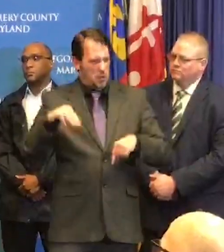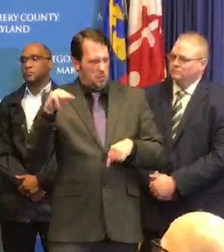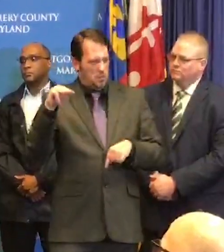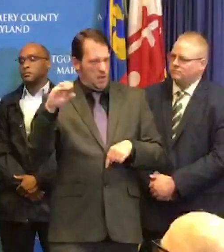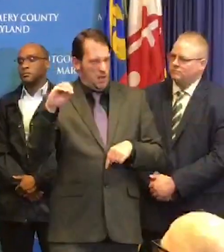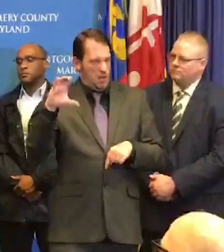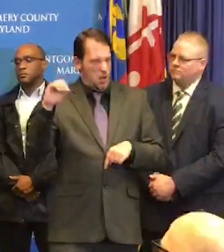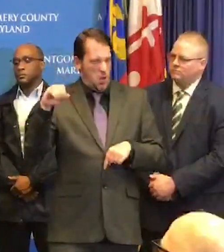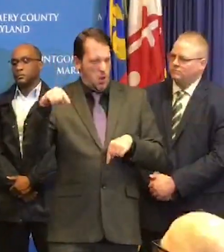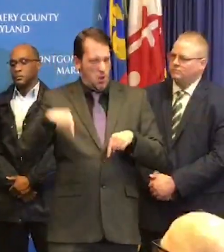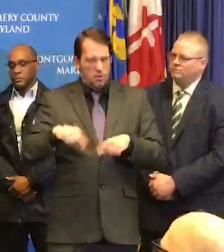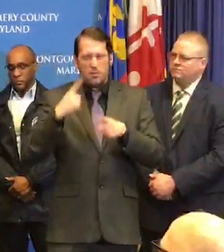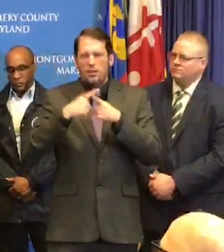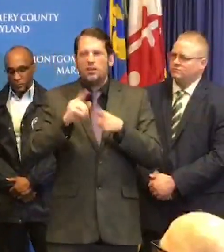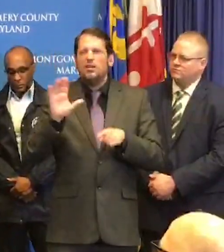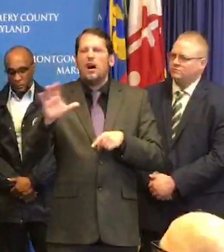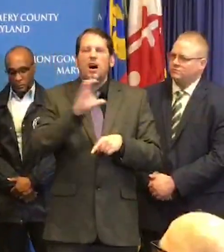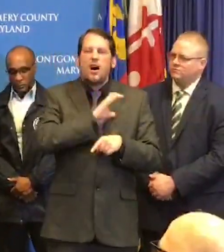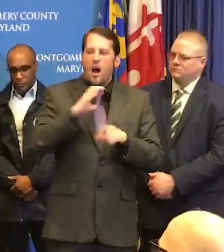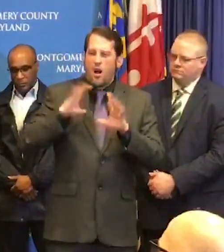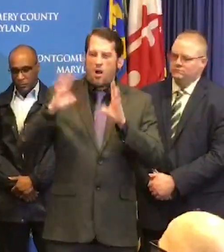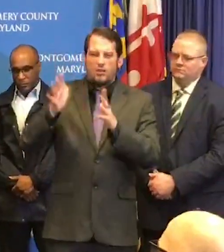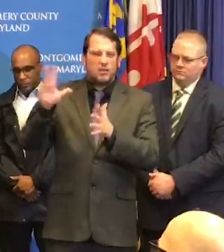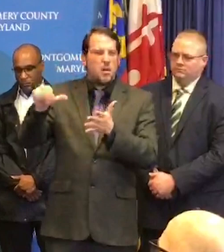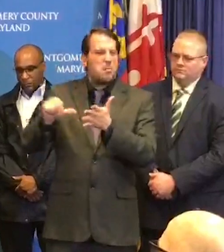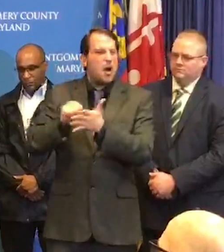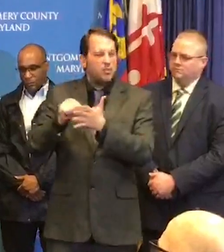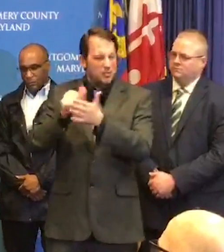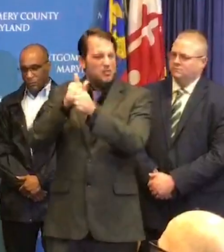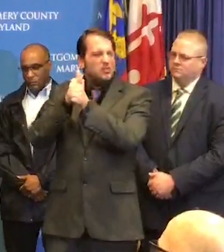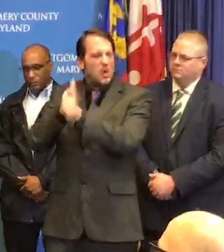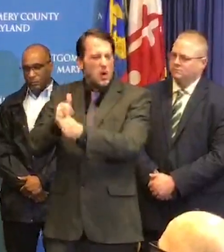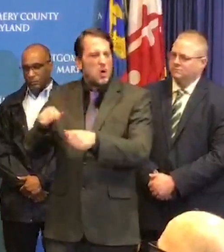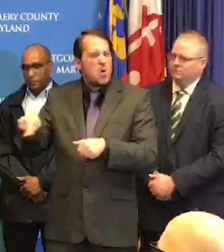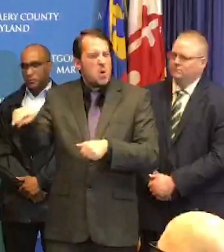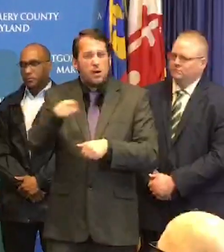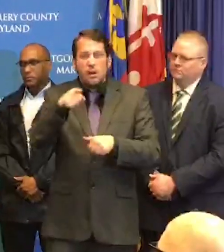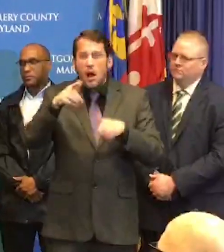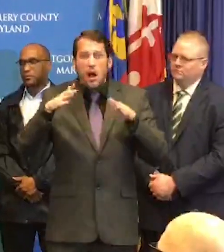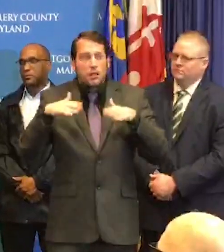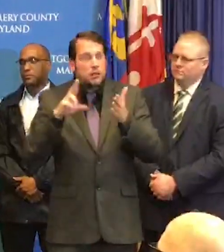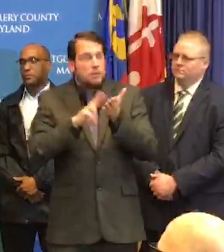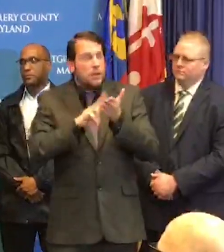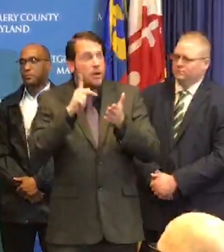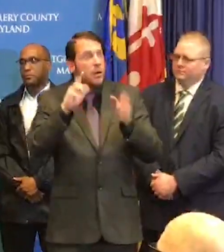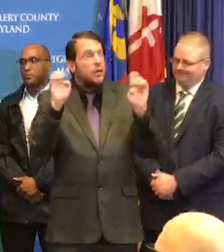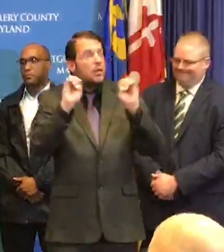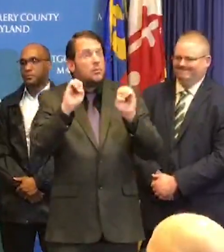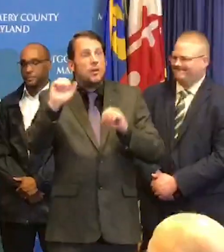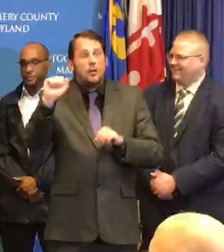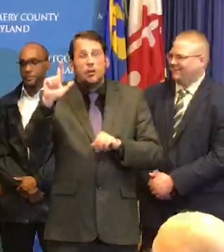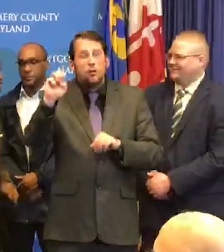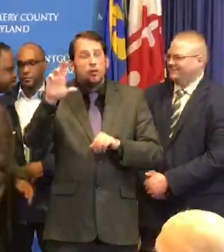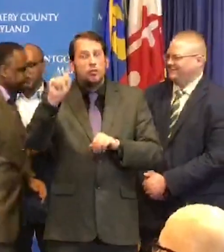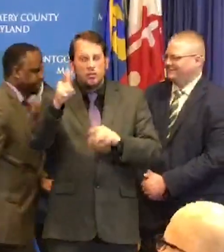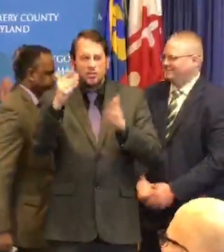signed up for our emergency alerts, please go to the website and do that as well. Thank you very much.